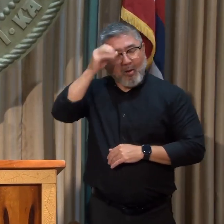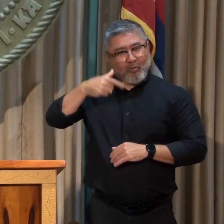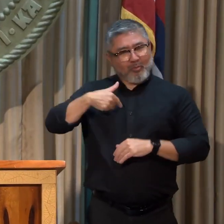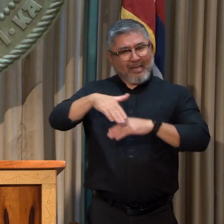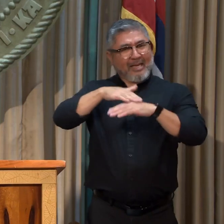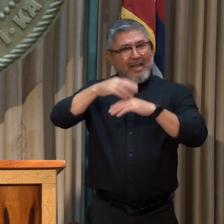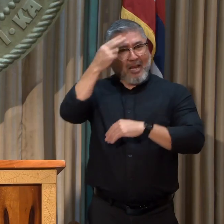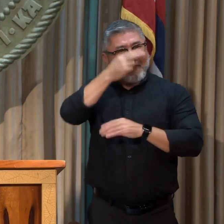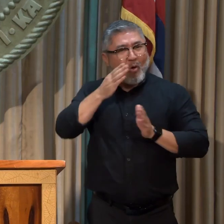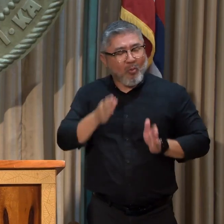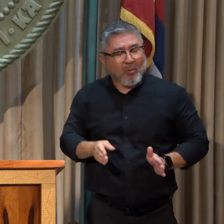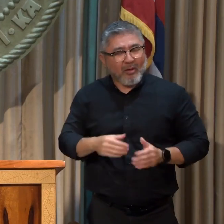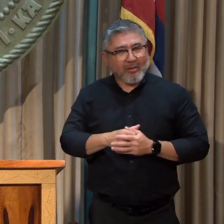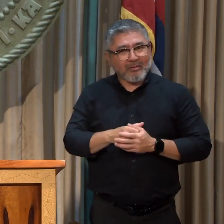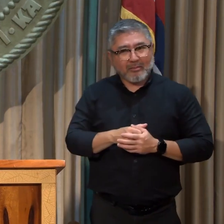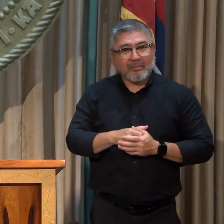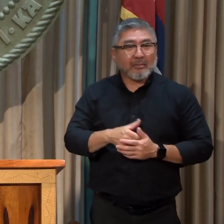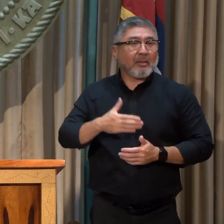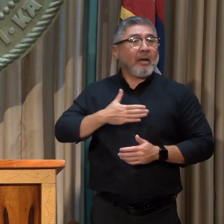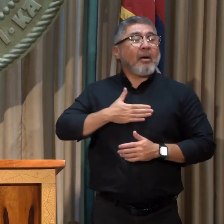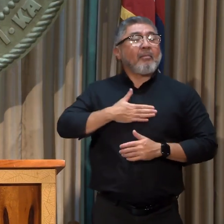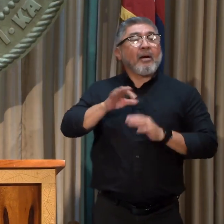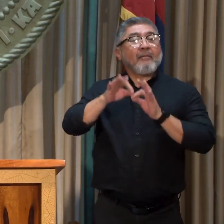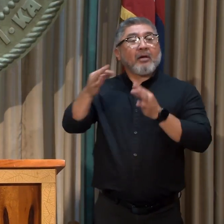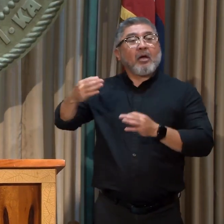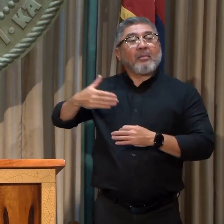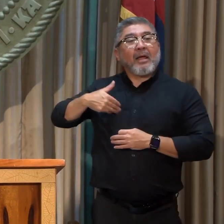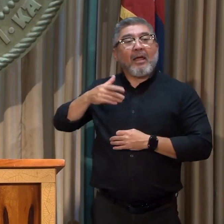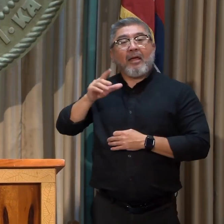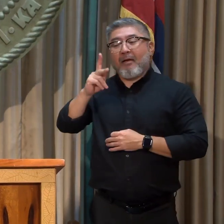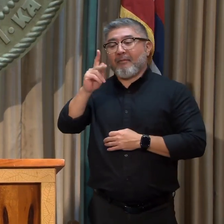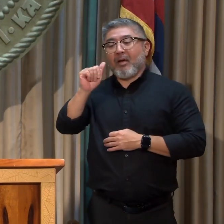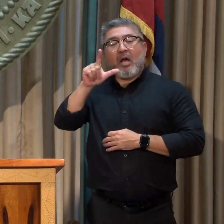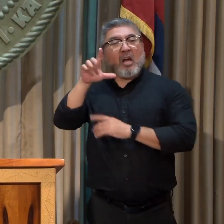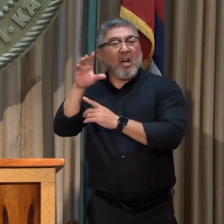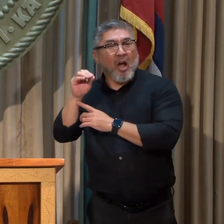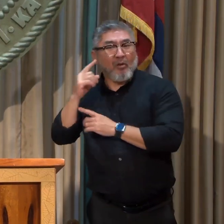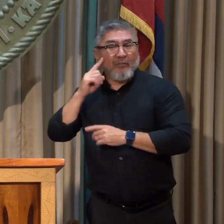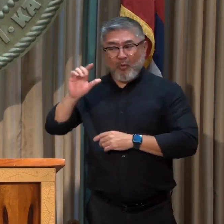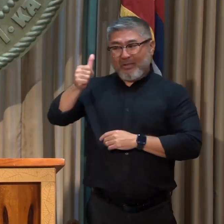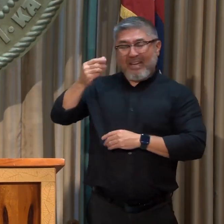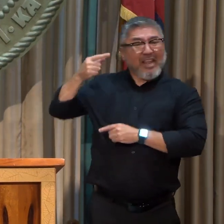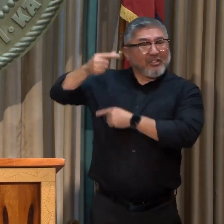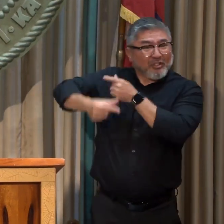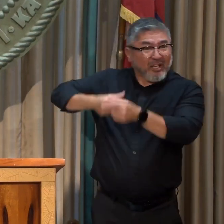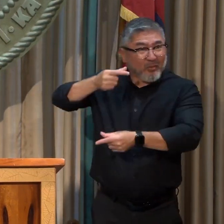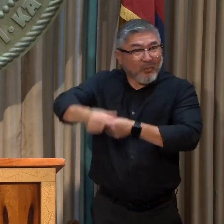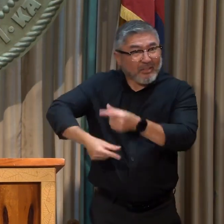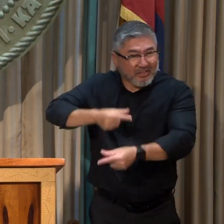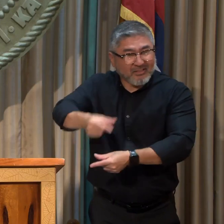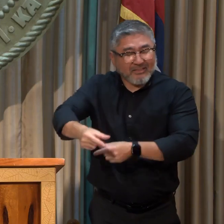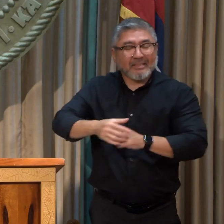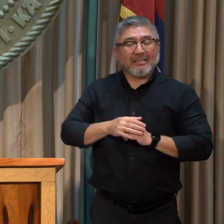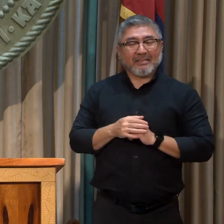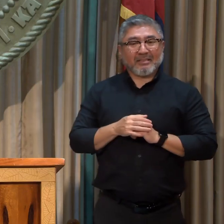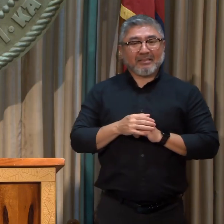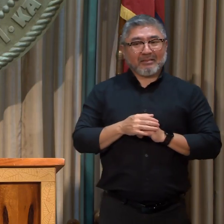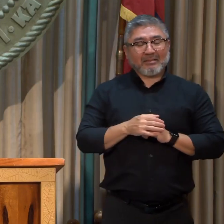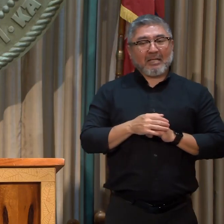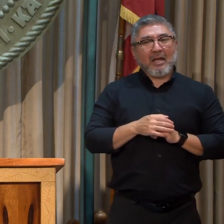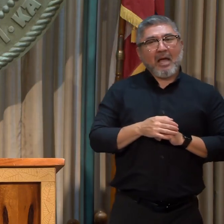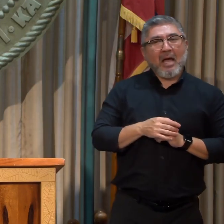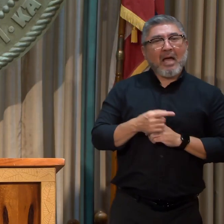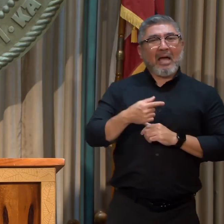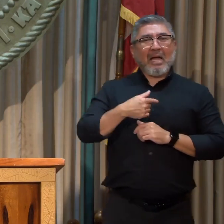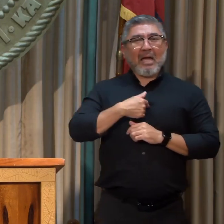My family has farmed kalo on Kuleana lands for 10 generations. And I think recently, and more so when